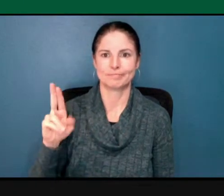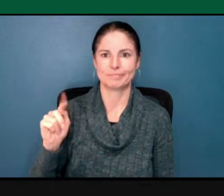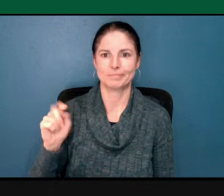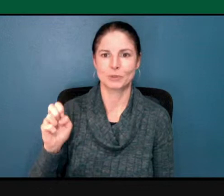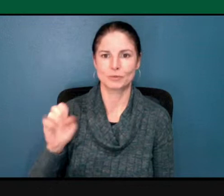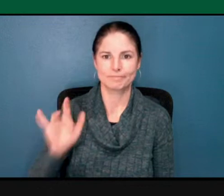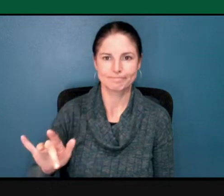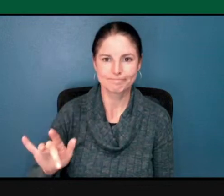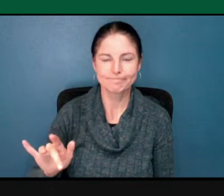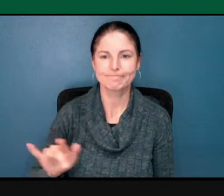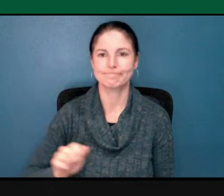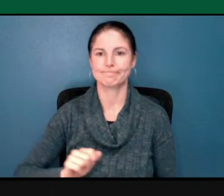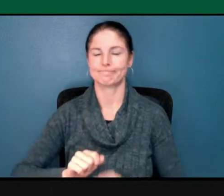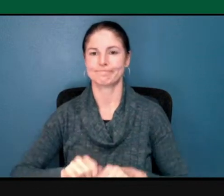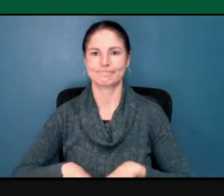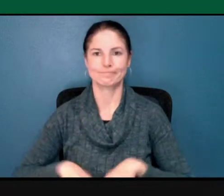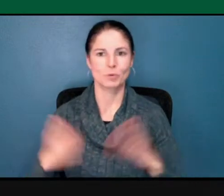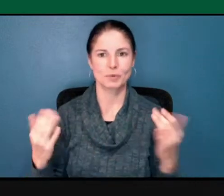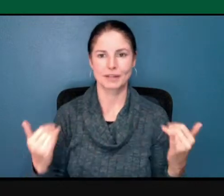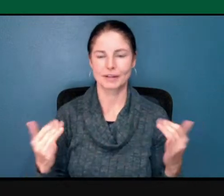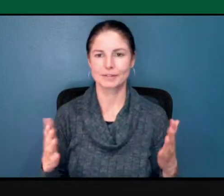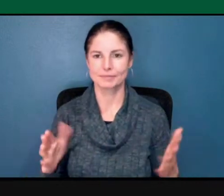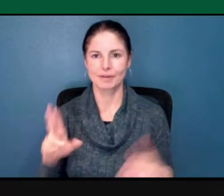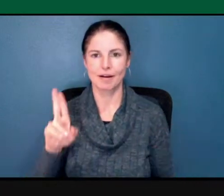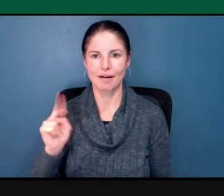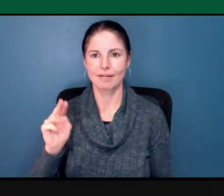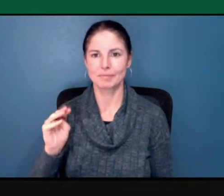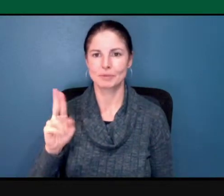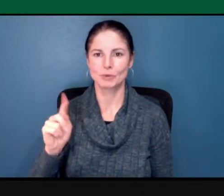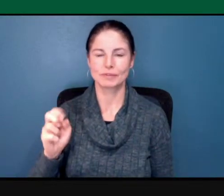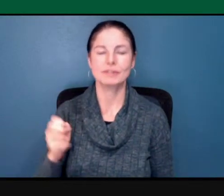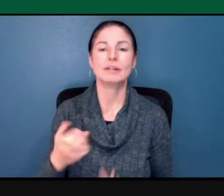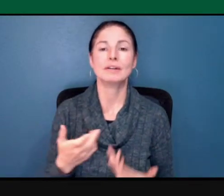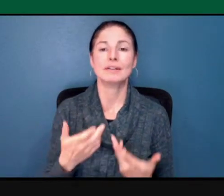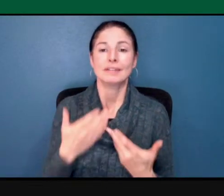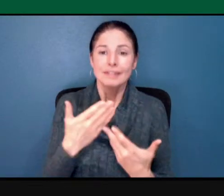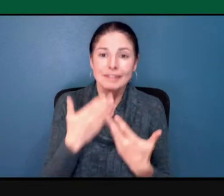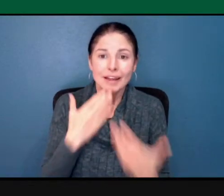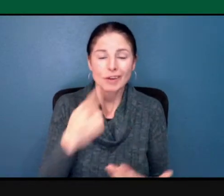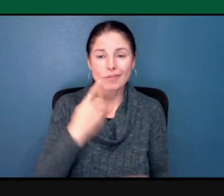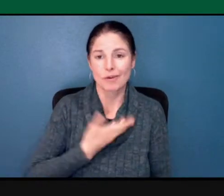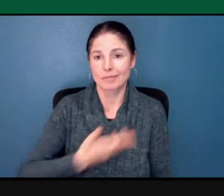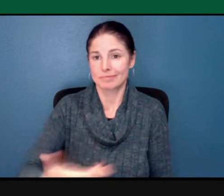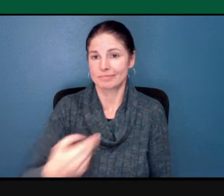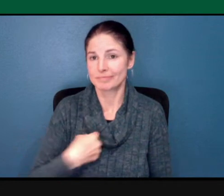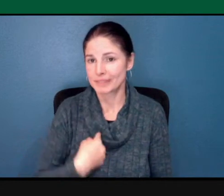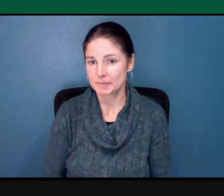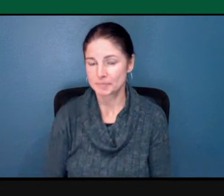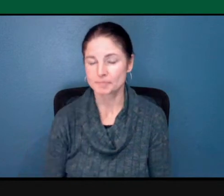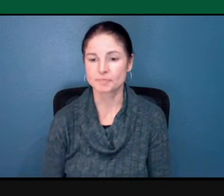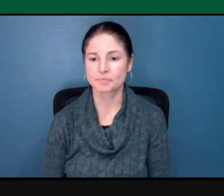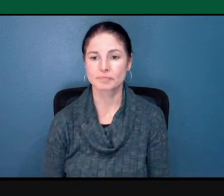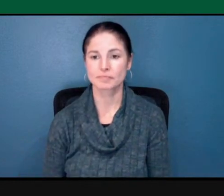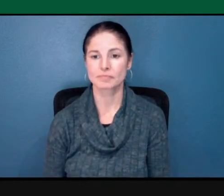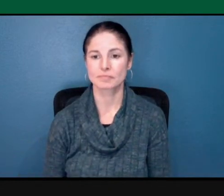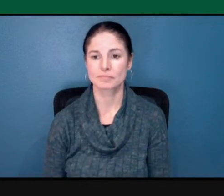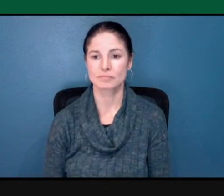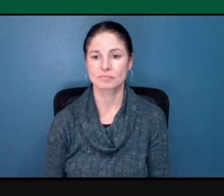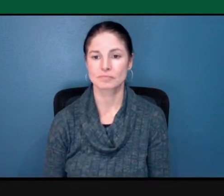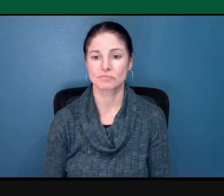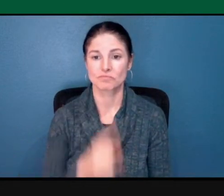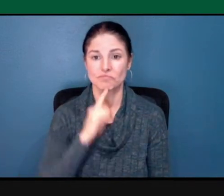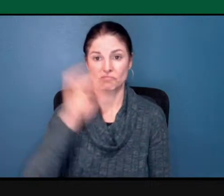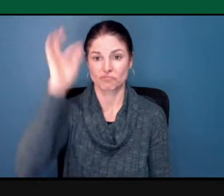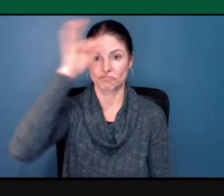Thank you so much for having me. I'm really, I didn't know about this forum until